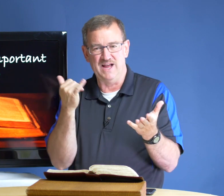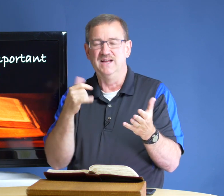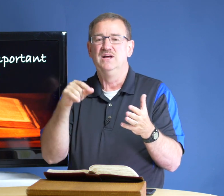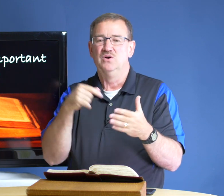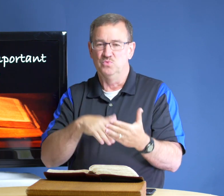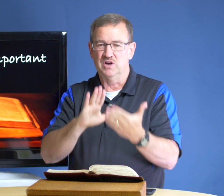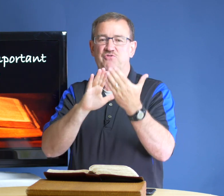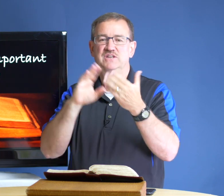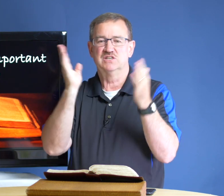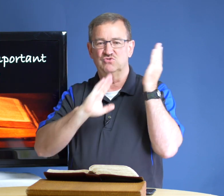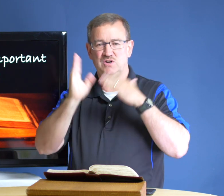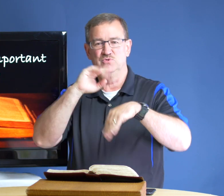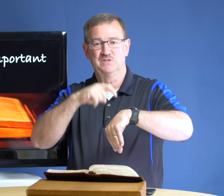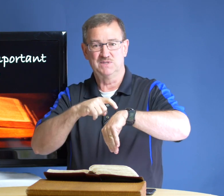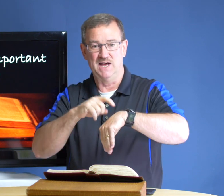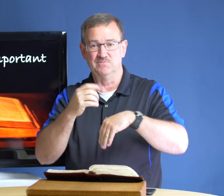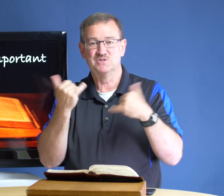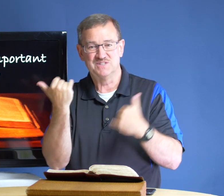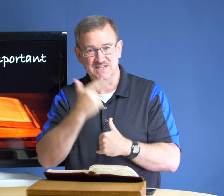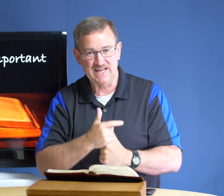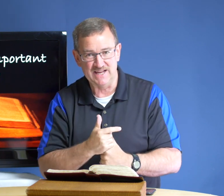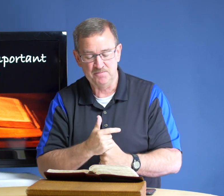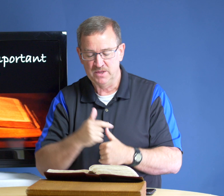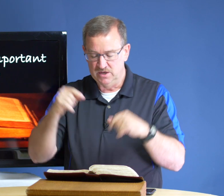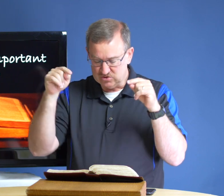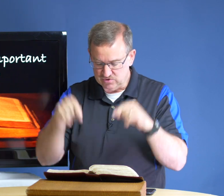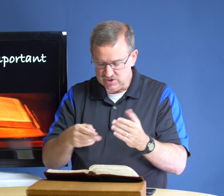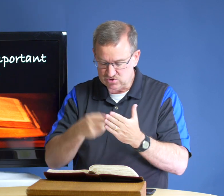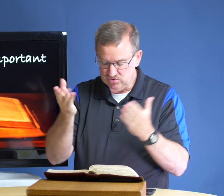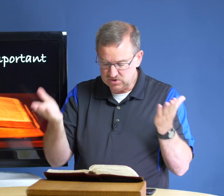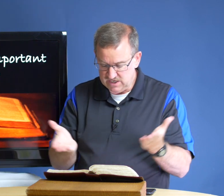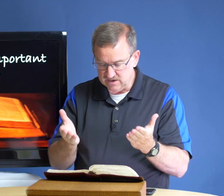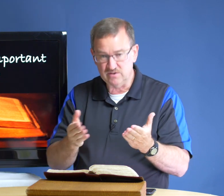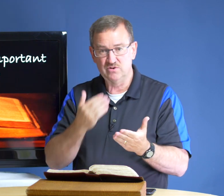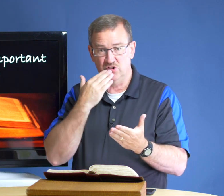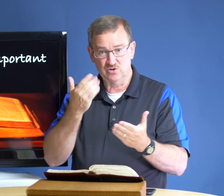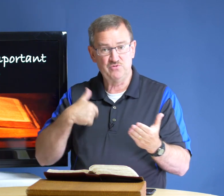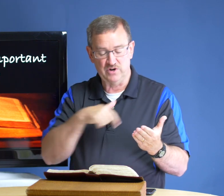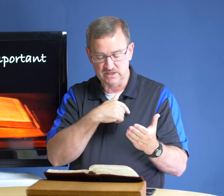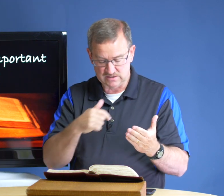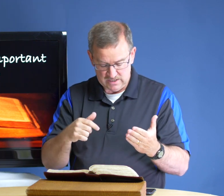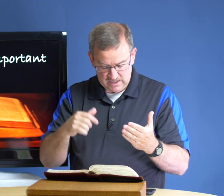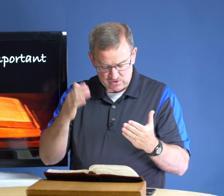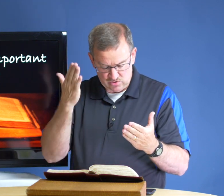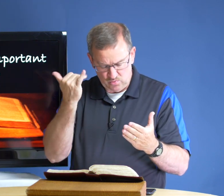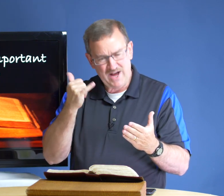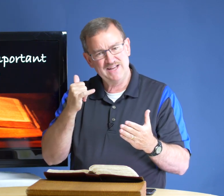we are facing trouble sometimes today so these truths here are good for us so why